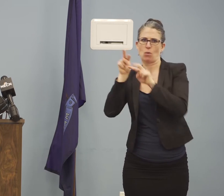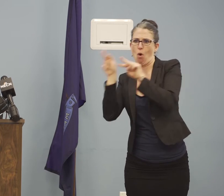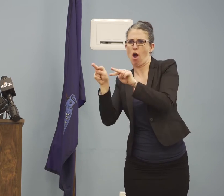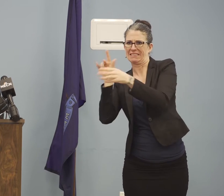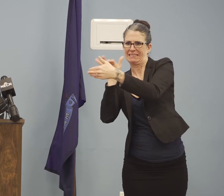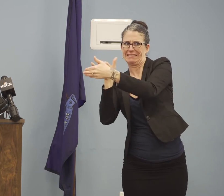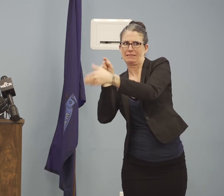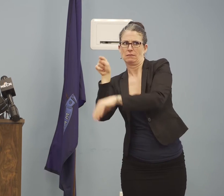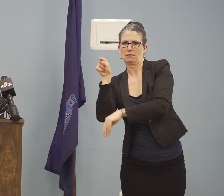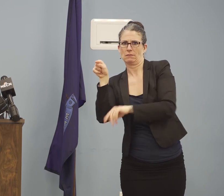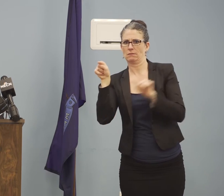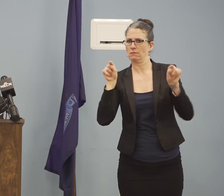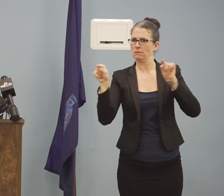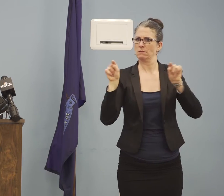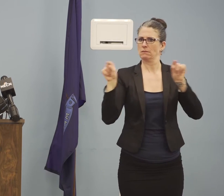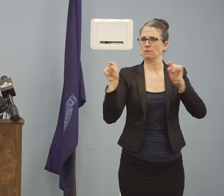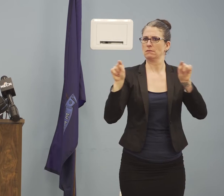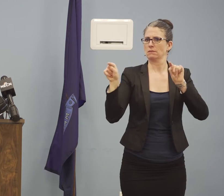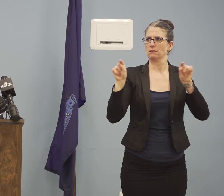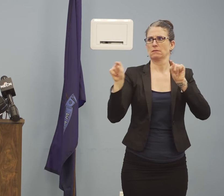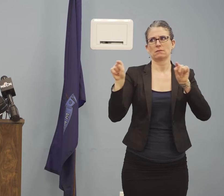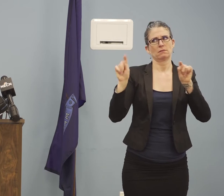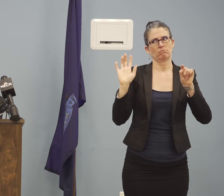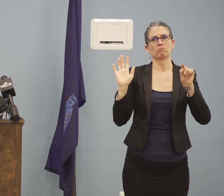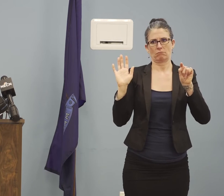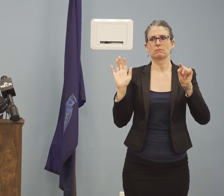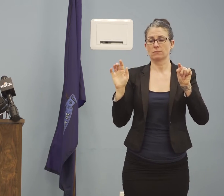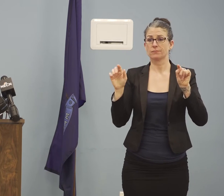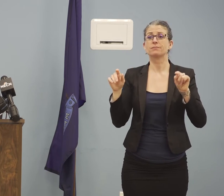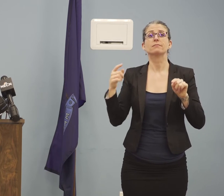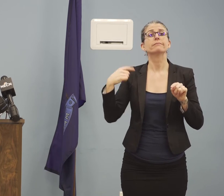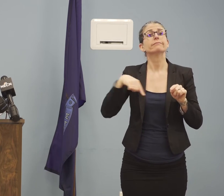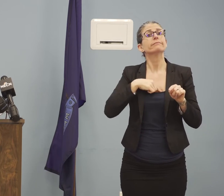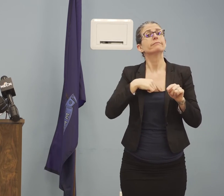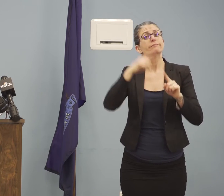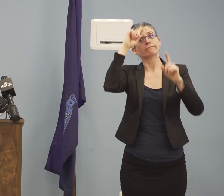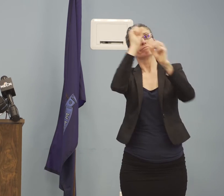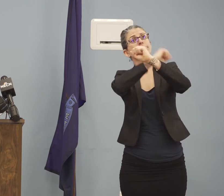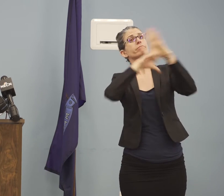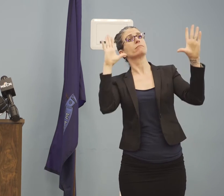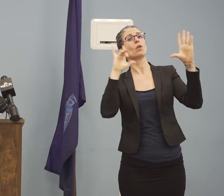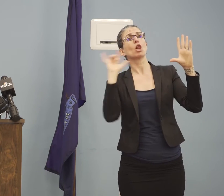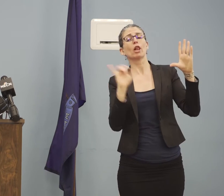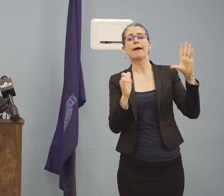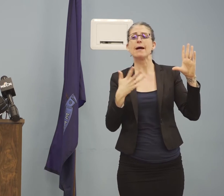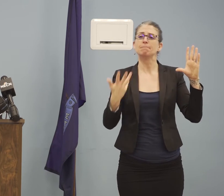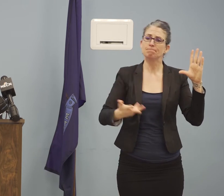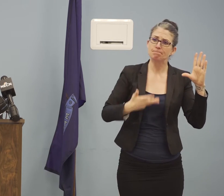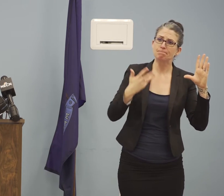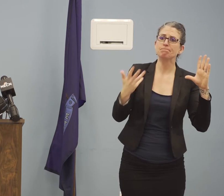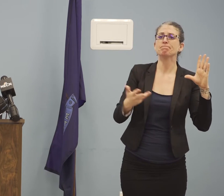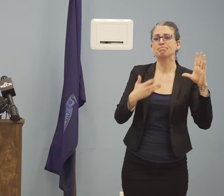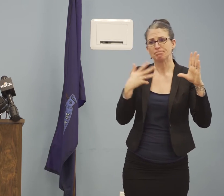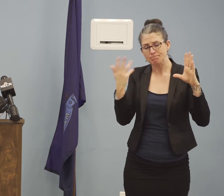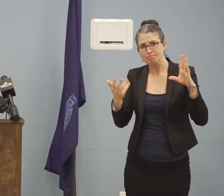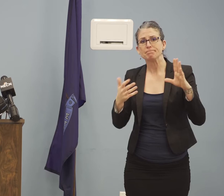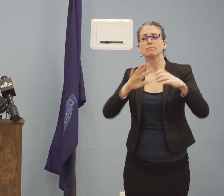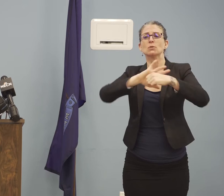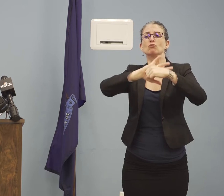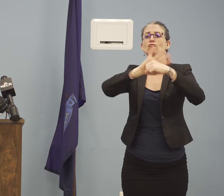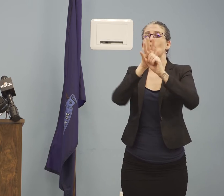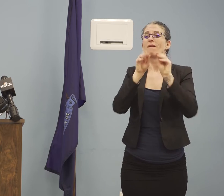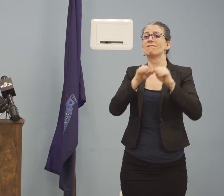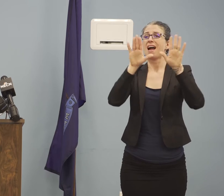coronavirus, or how we think about it, is to equate coronavirus to something like the flu, which is to say it's not